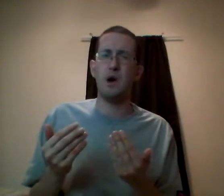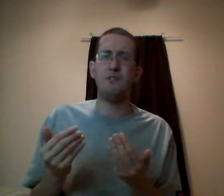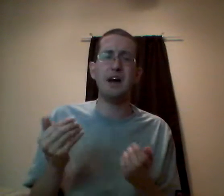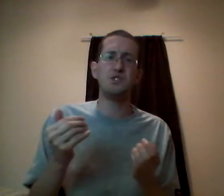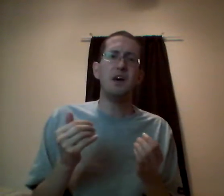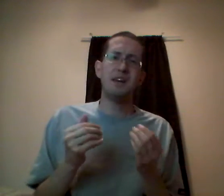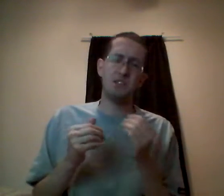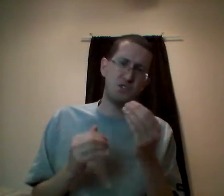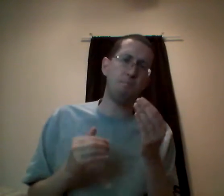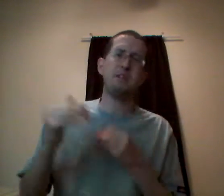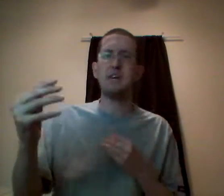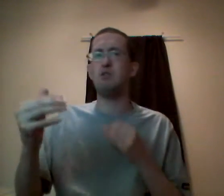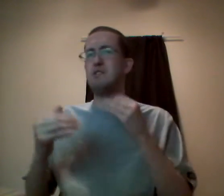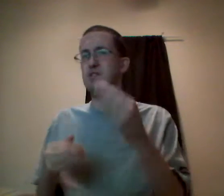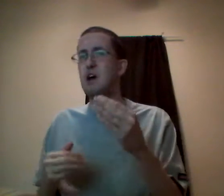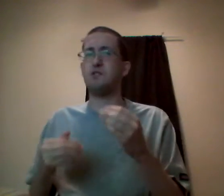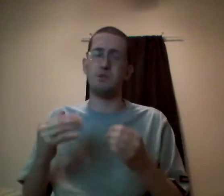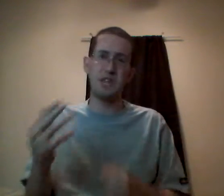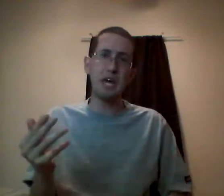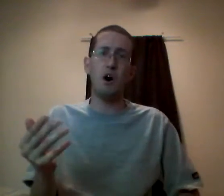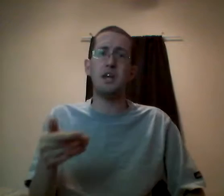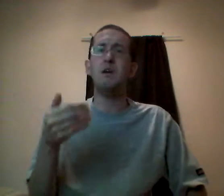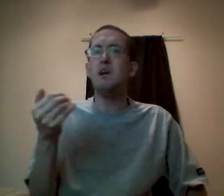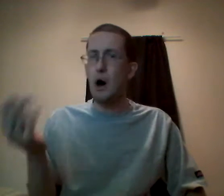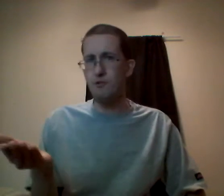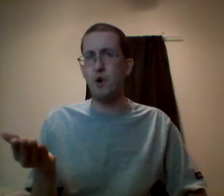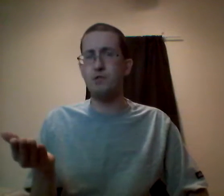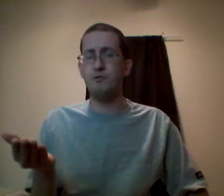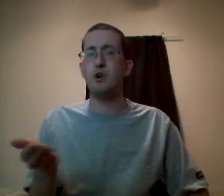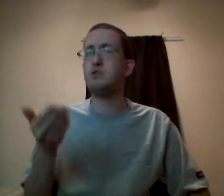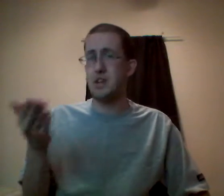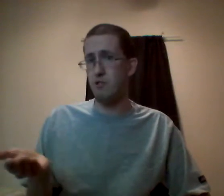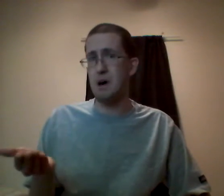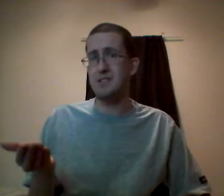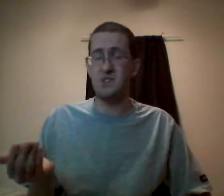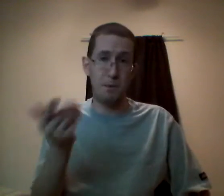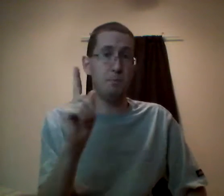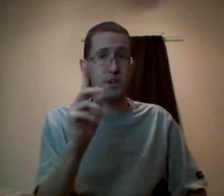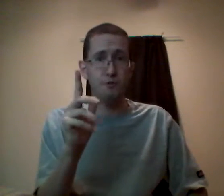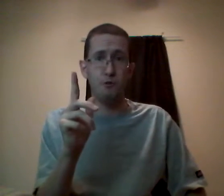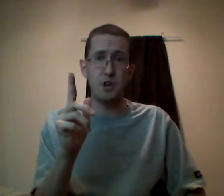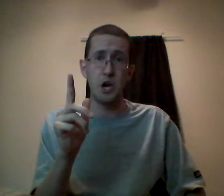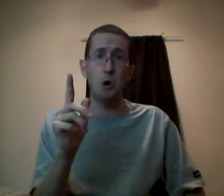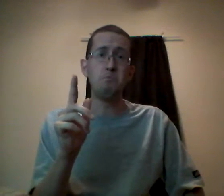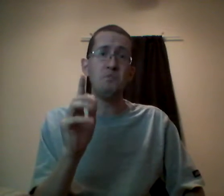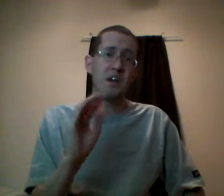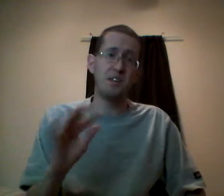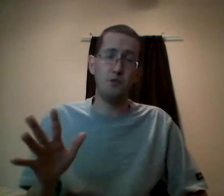right. If I had just taken a snippet here and there to critique on it, that would have fallen within fair use and I could have monetized that. But I played the full video and I didn't